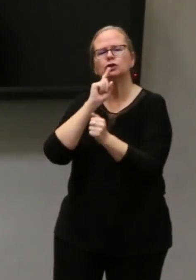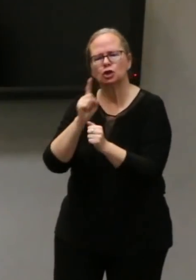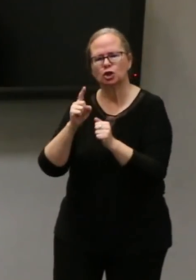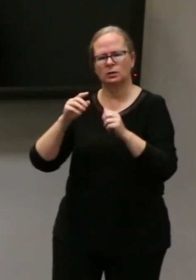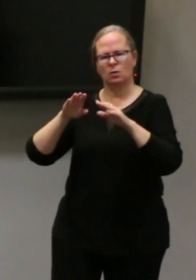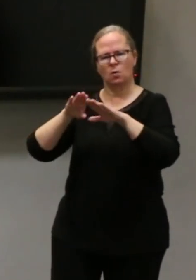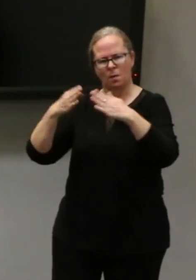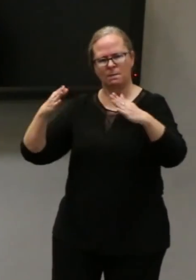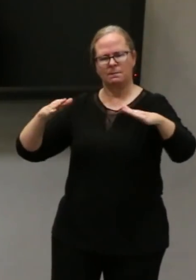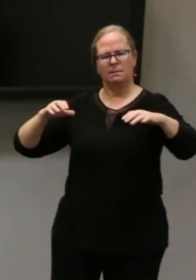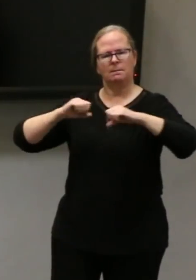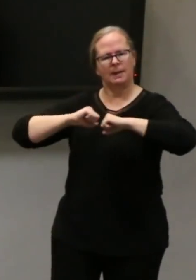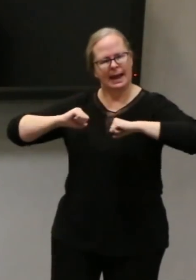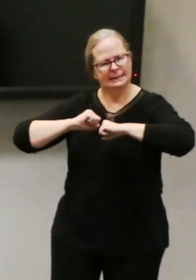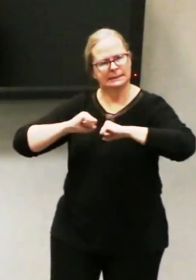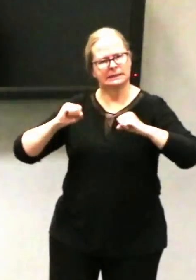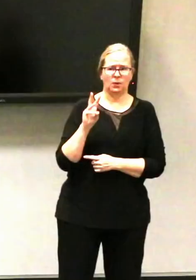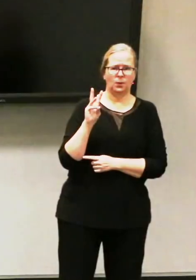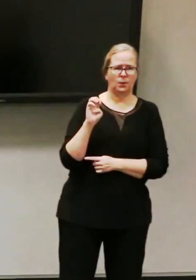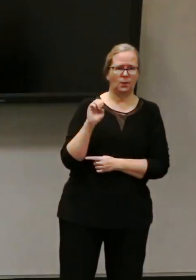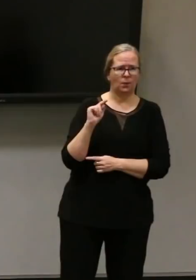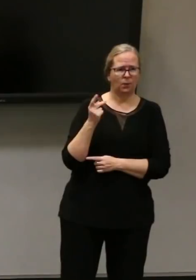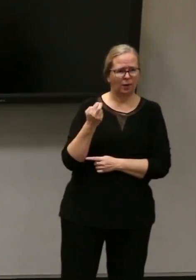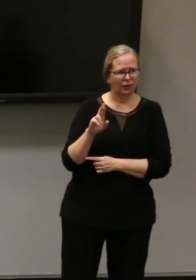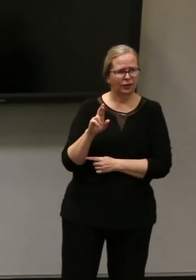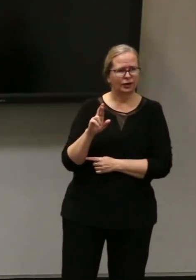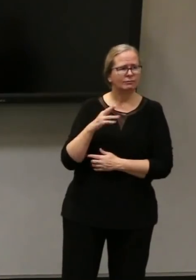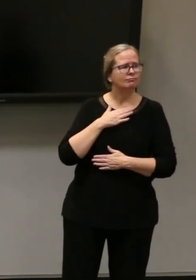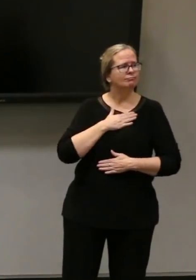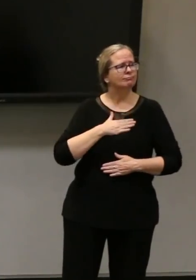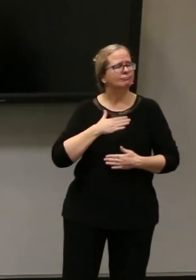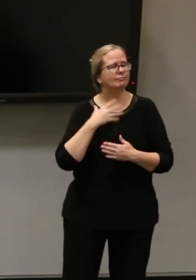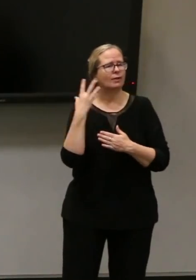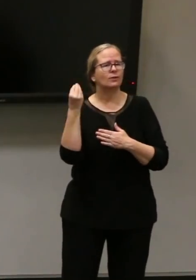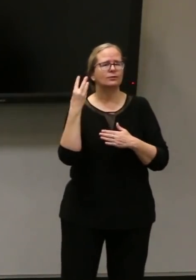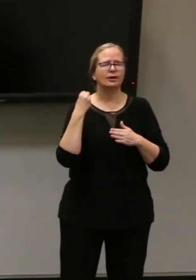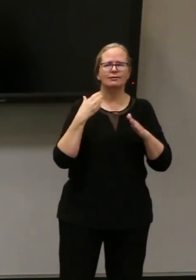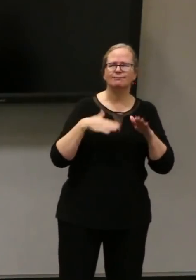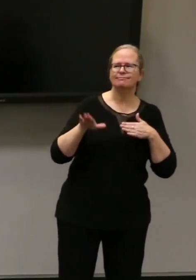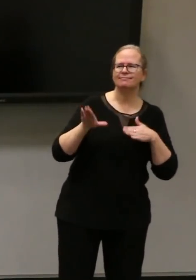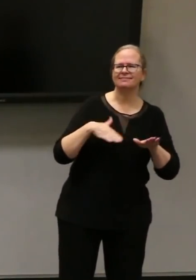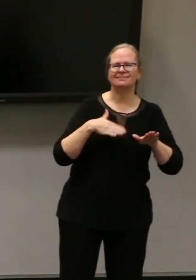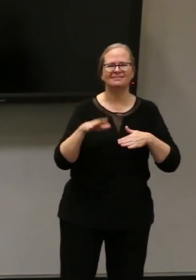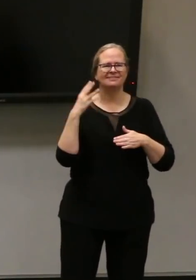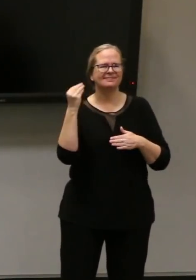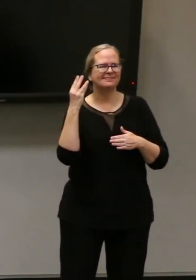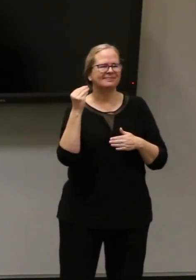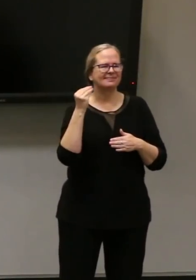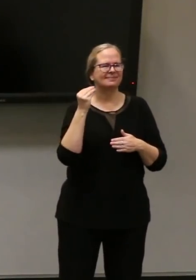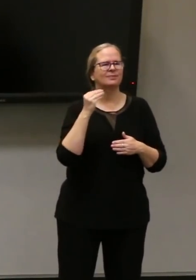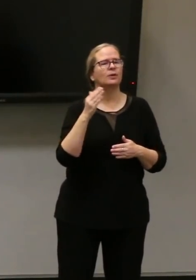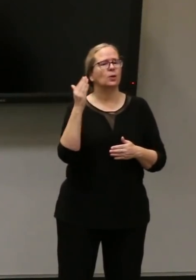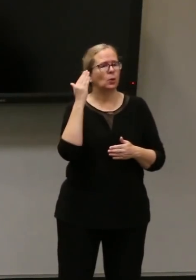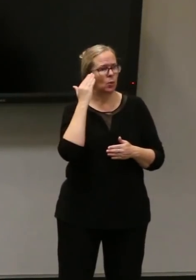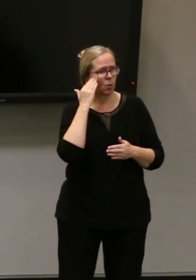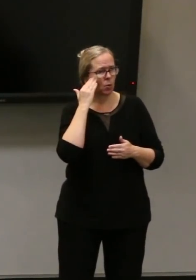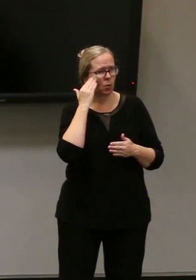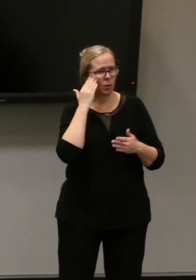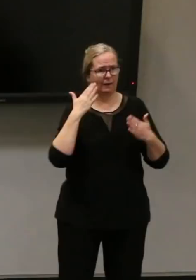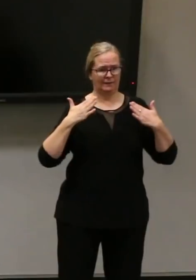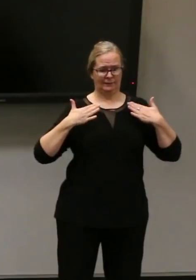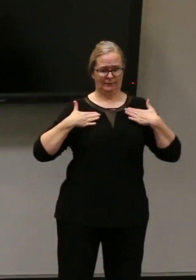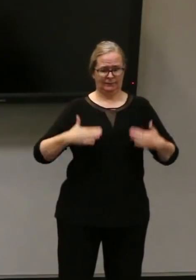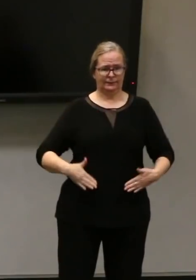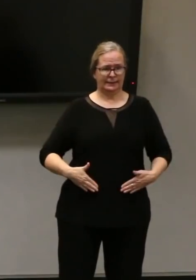you've been told to stay indoors by a doctor. We know how to get in the outdoors and physical distance ourselves but unfortunately our kids